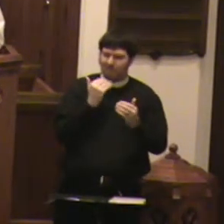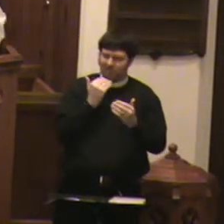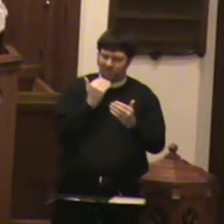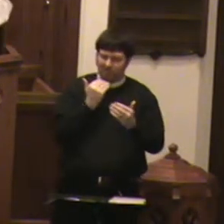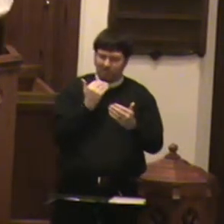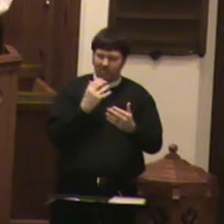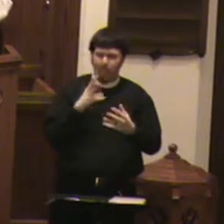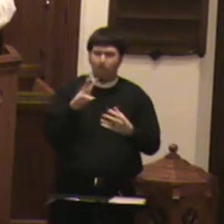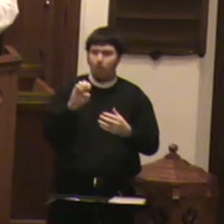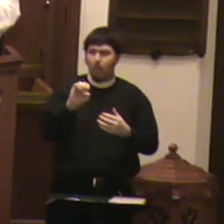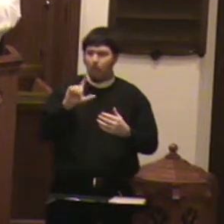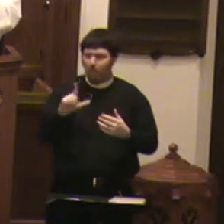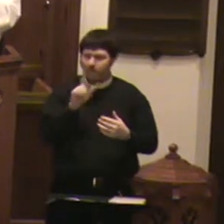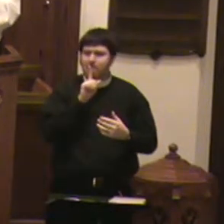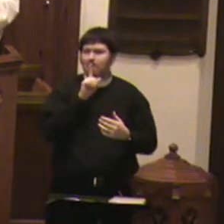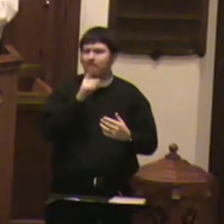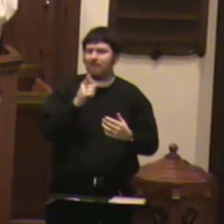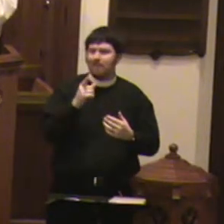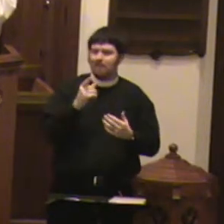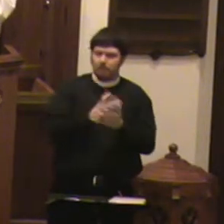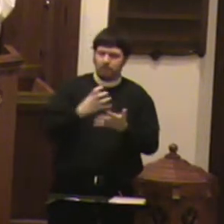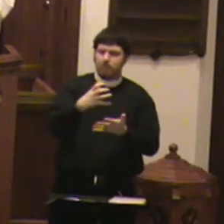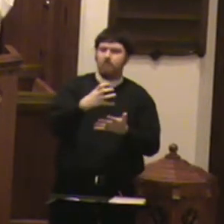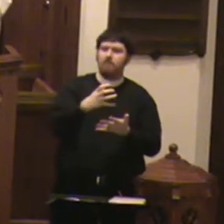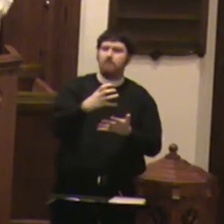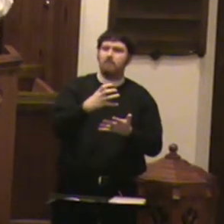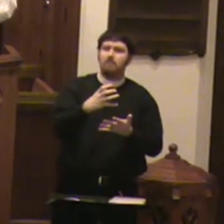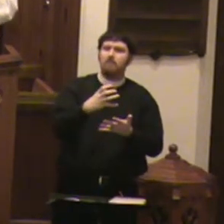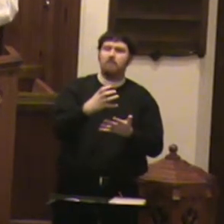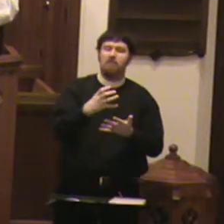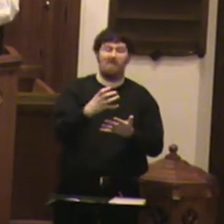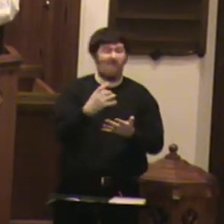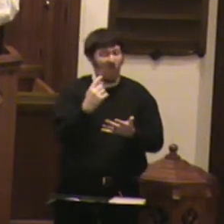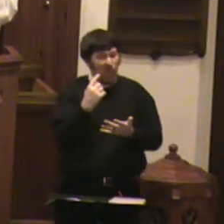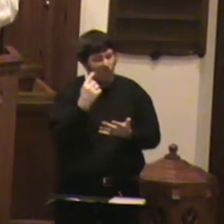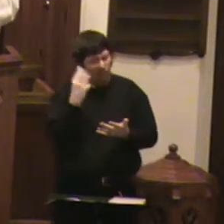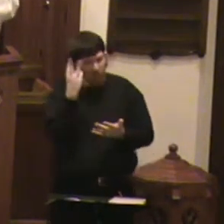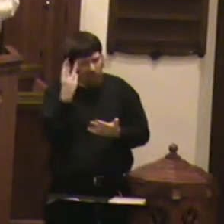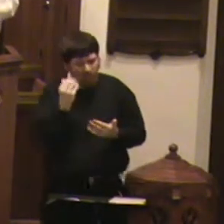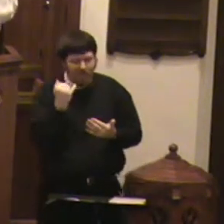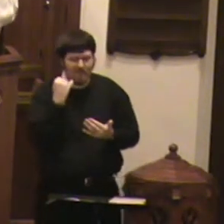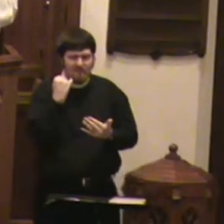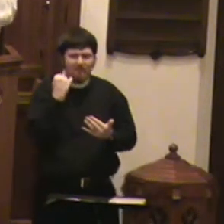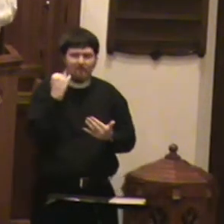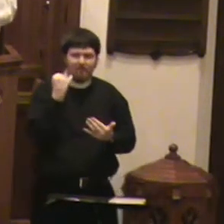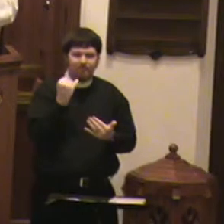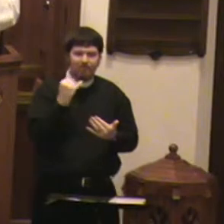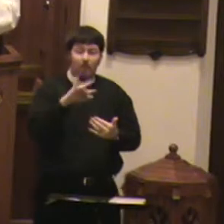One wonders whether your job is secure, that you will have it tomorrow.